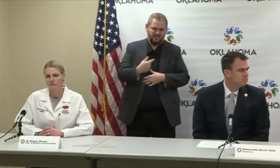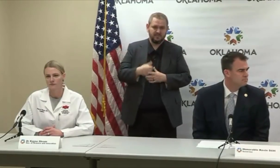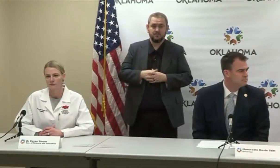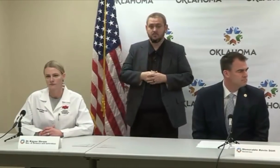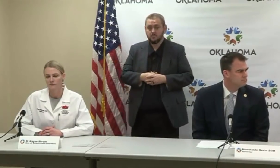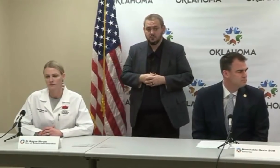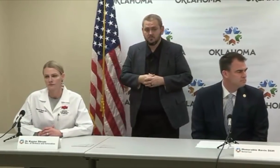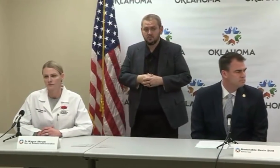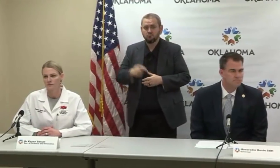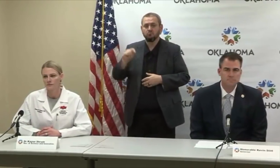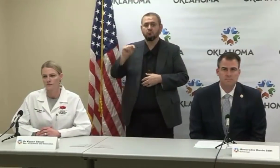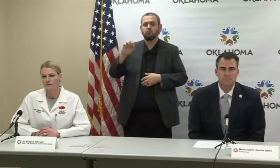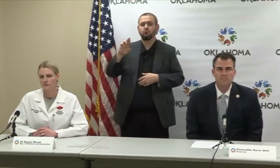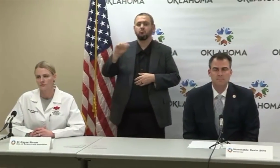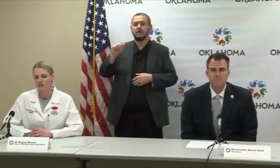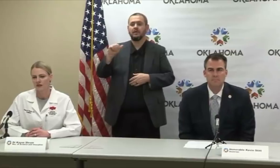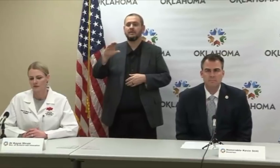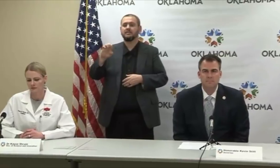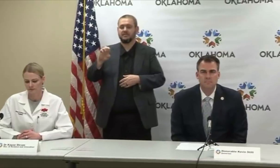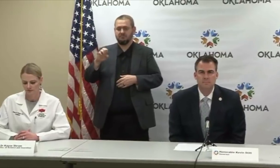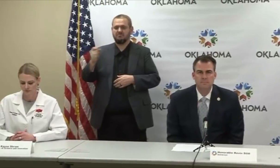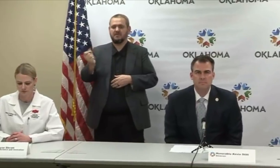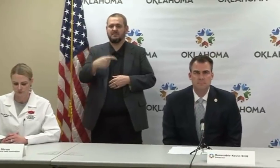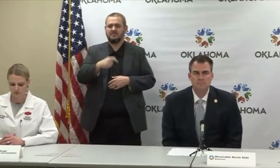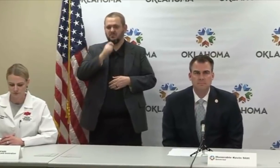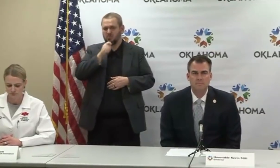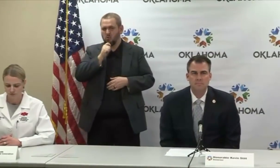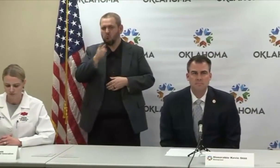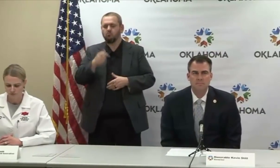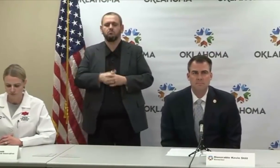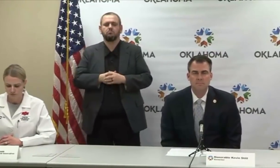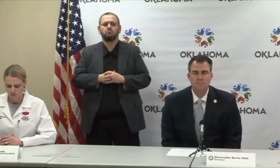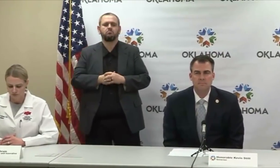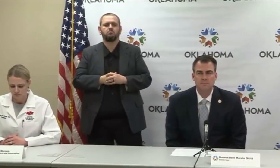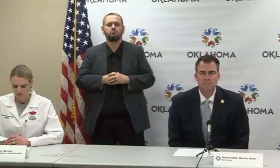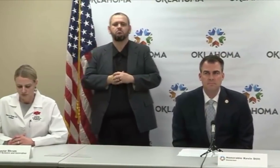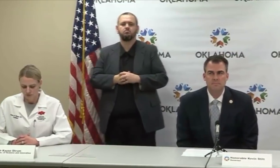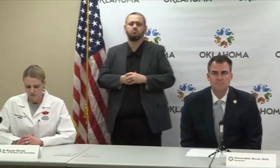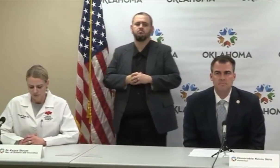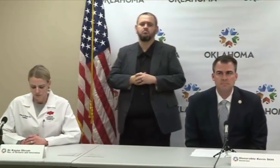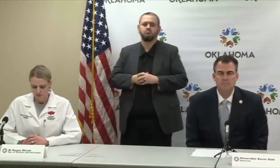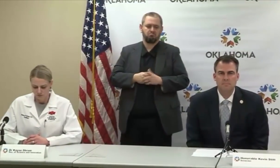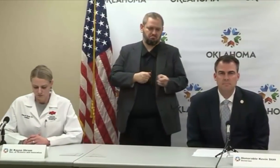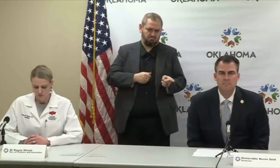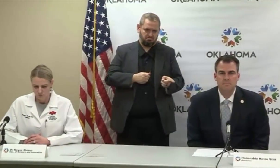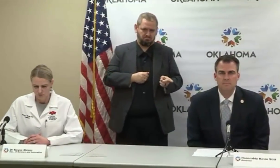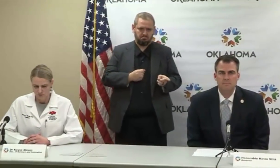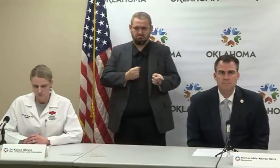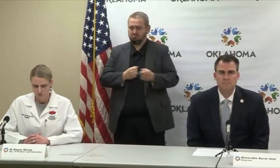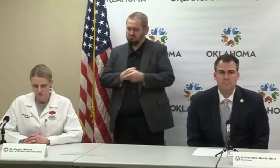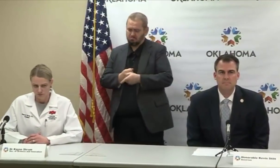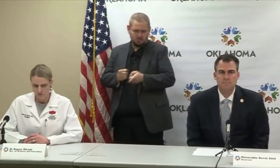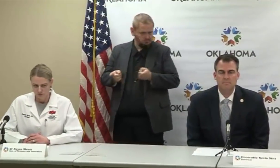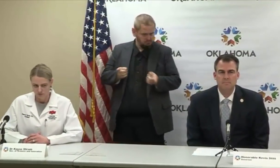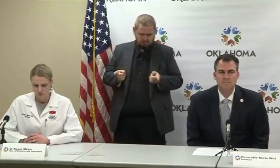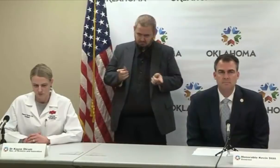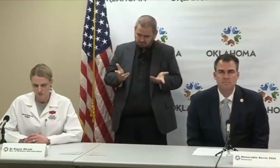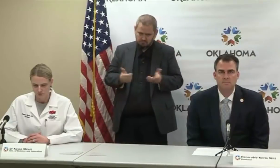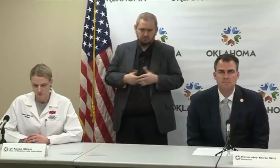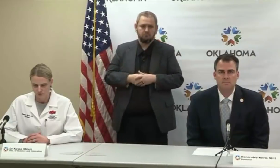Yeah. Governor, can you, or Dr. Shrum maybe as well, can you speak to the